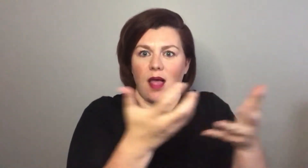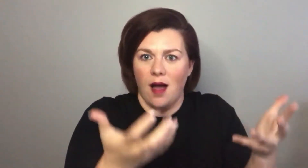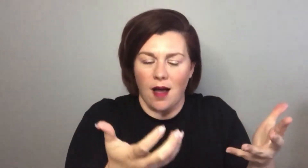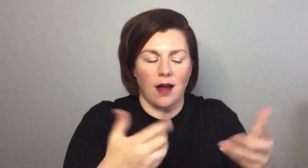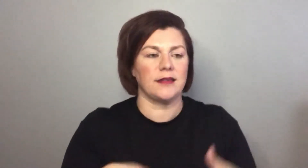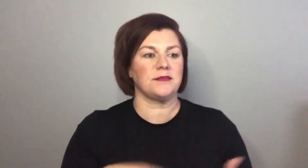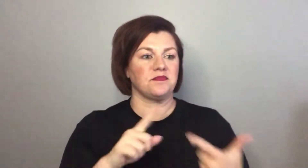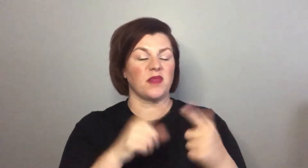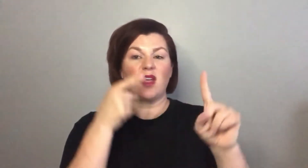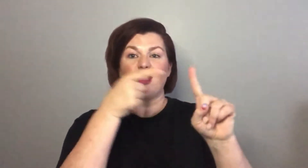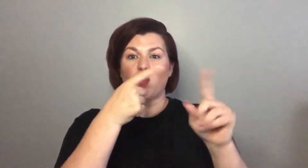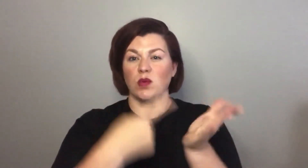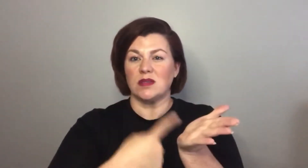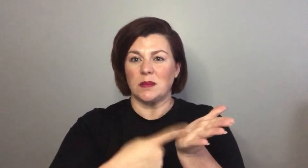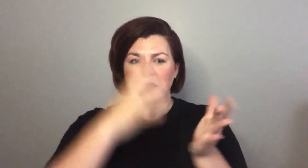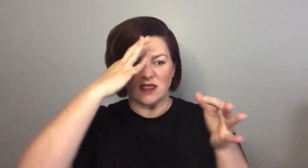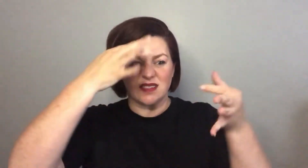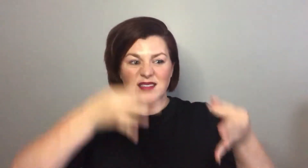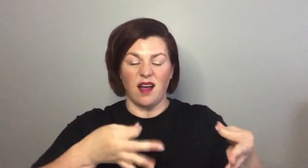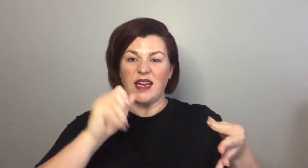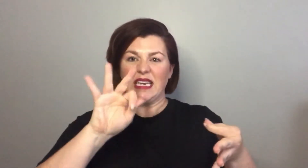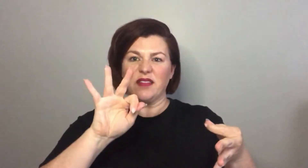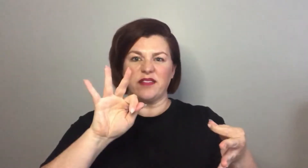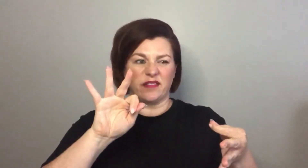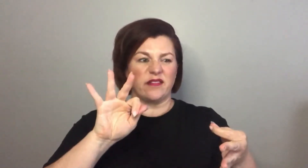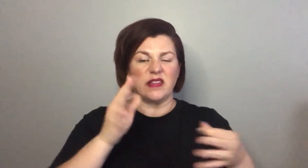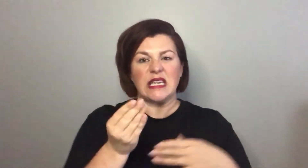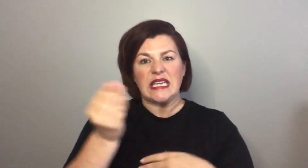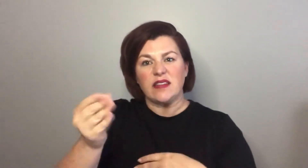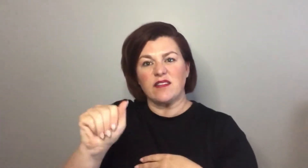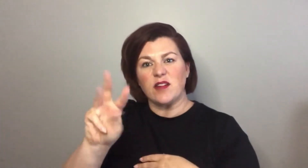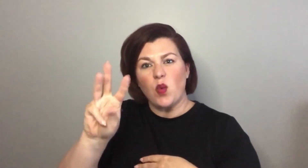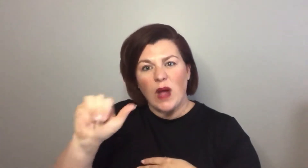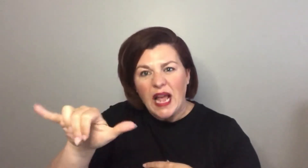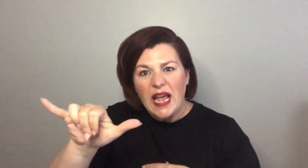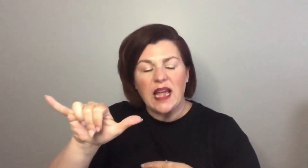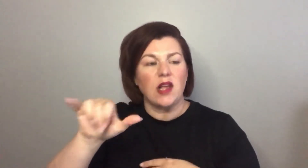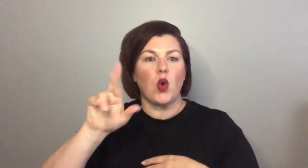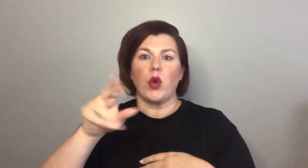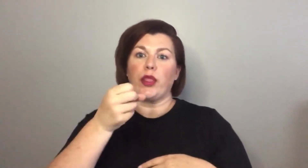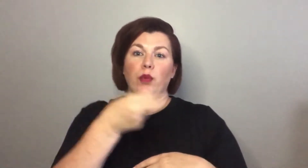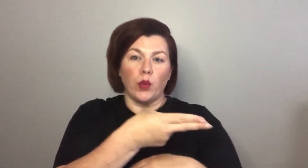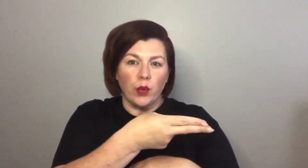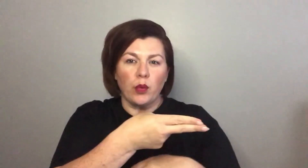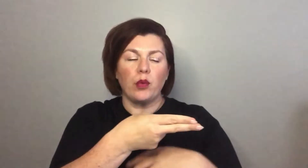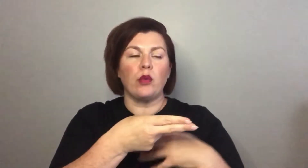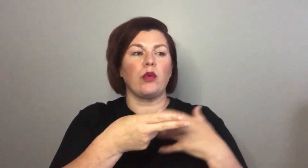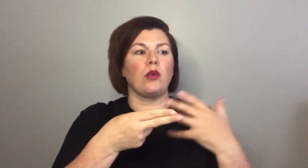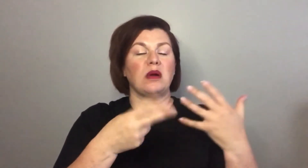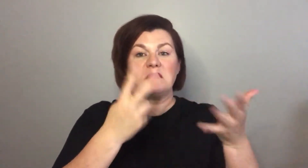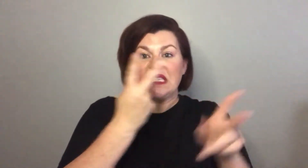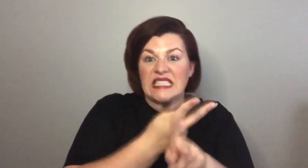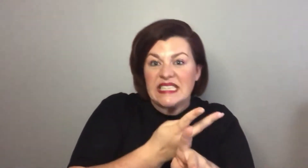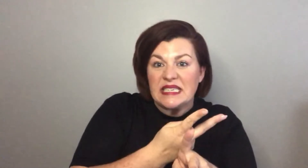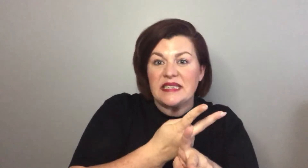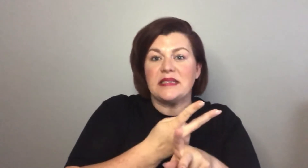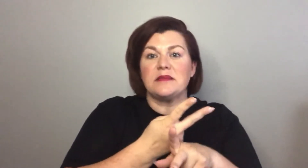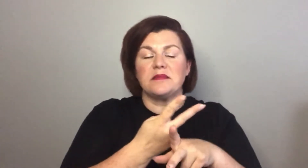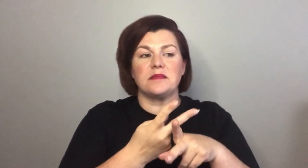to use it more to decide whether or not she wants to keep it give it away